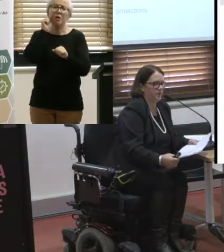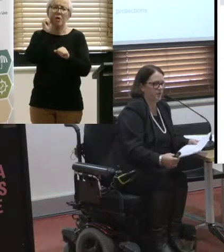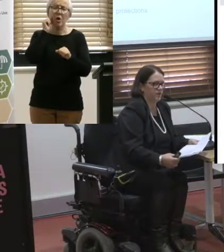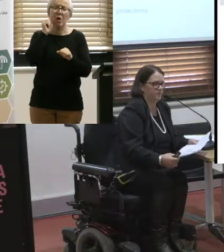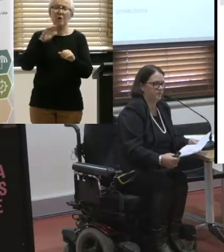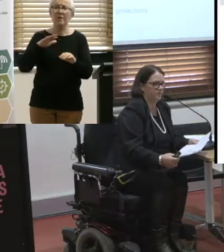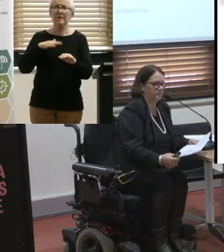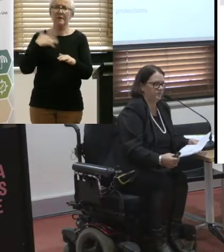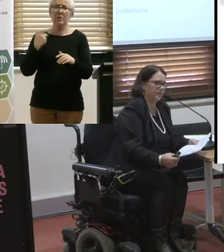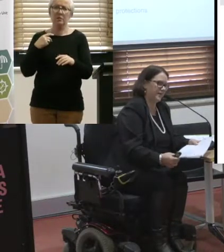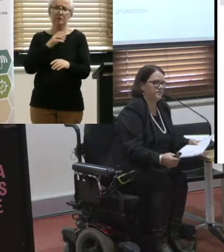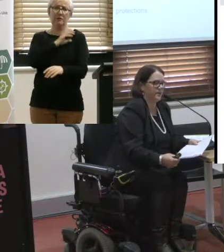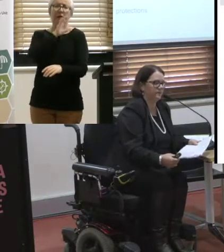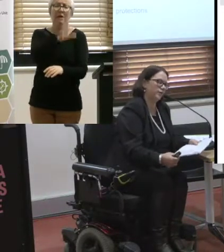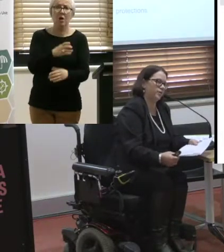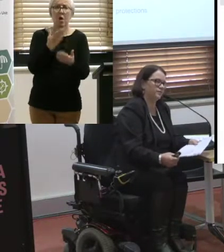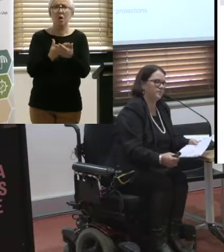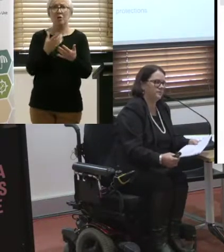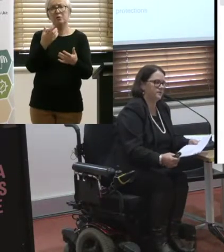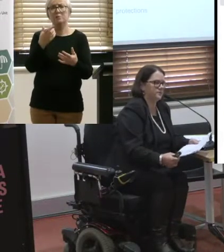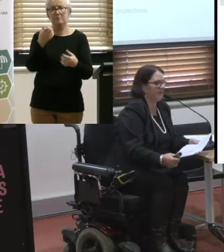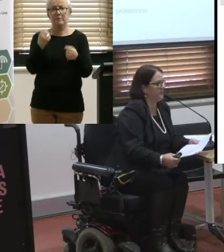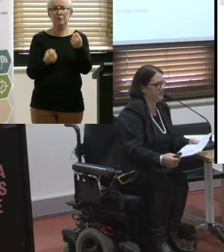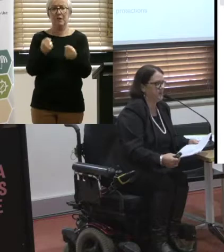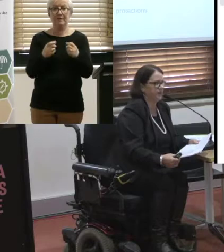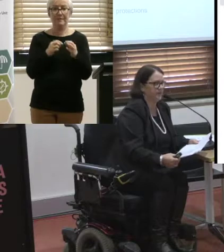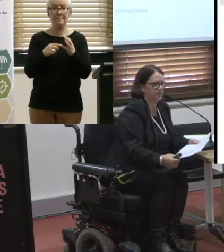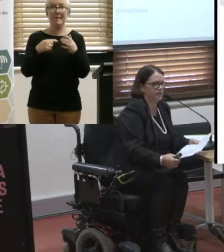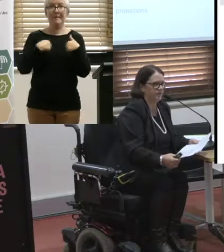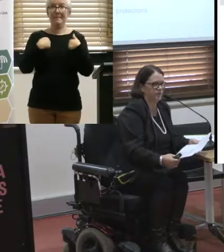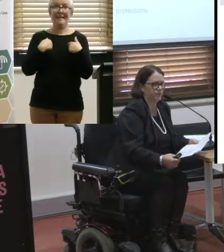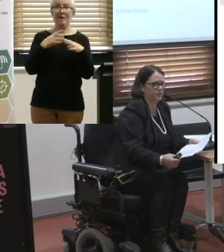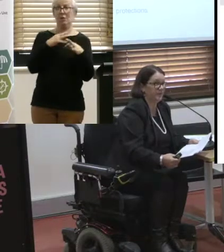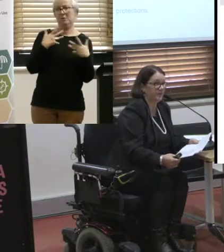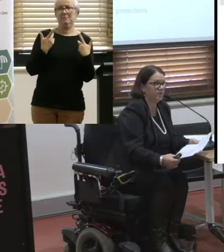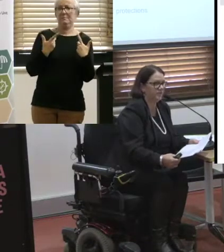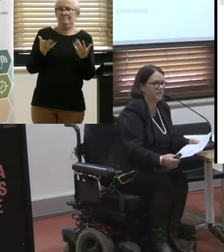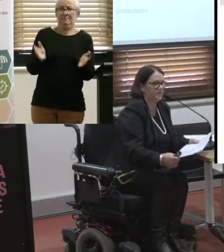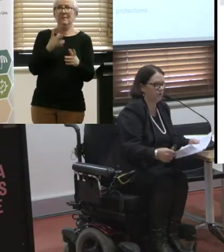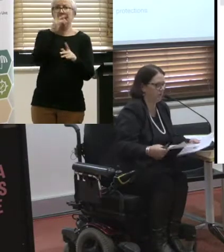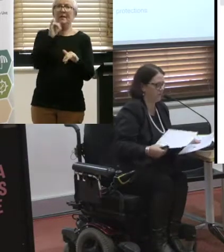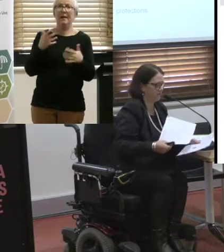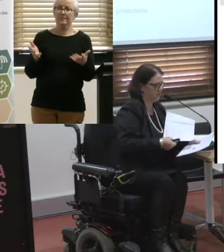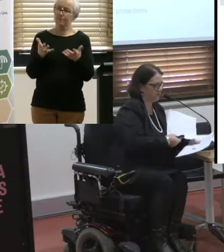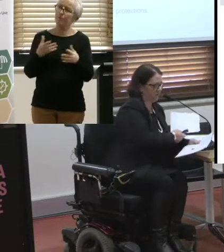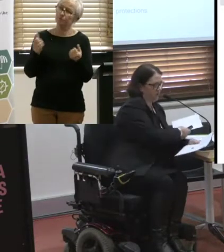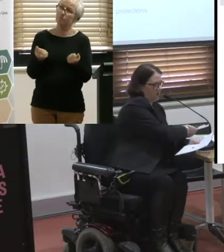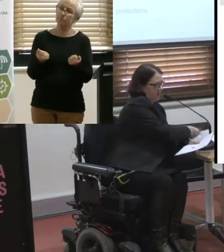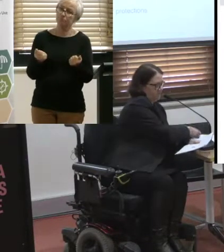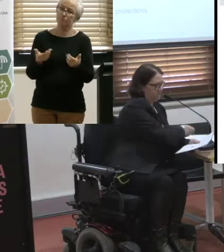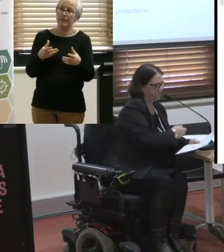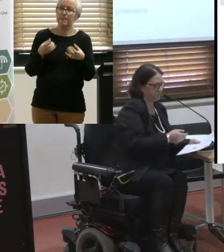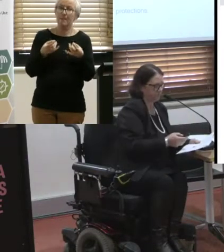going to apologise if we need to make it onerous because any business, you need to do your due diligence in what services you